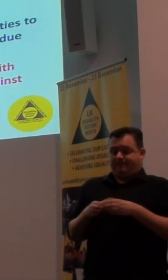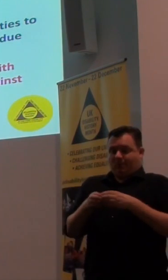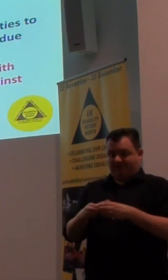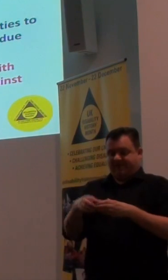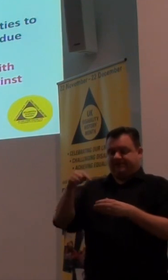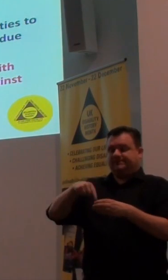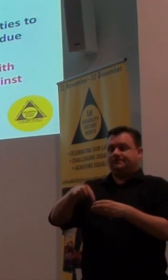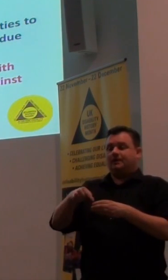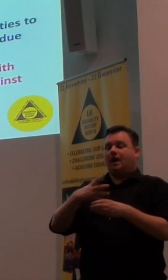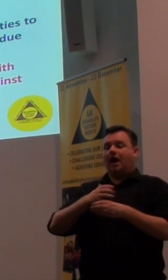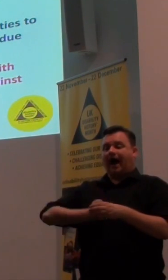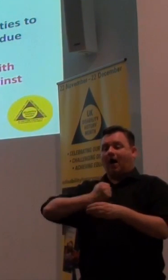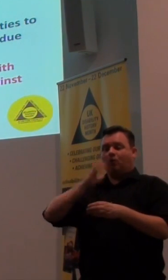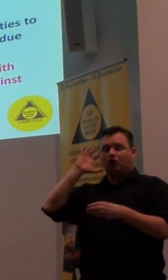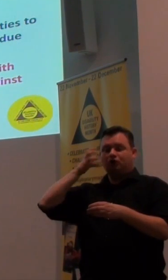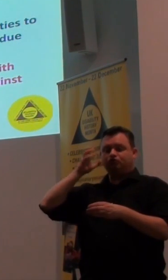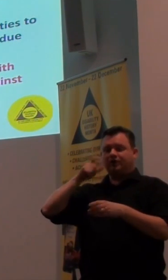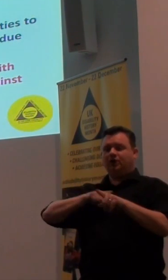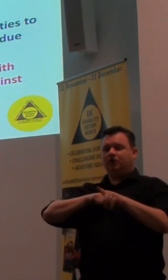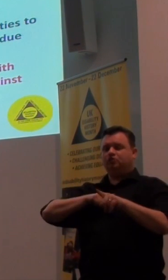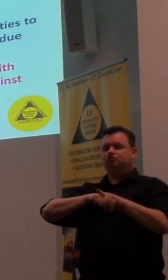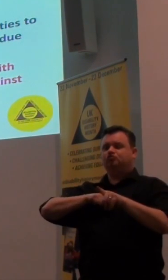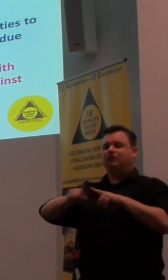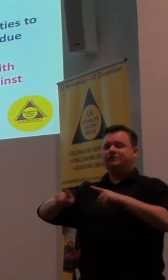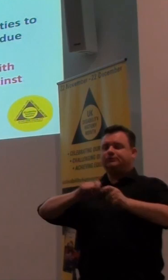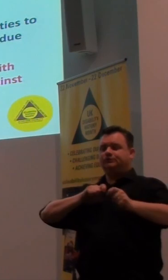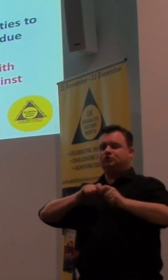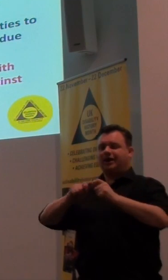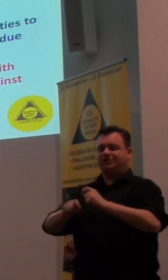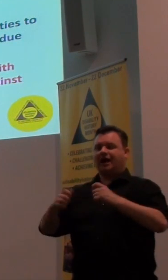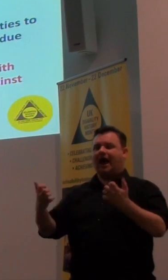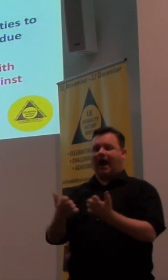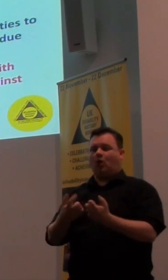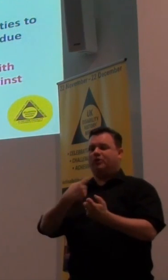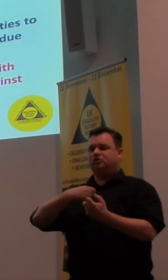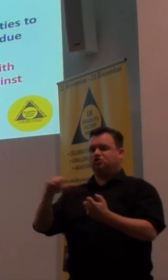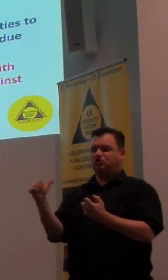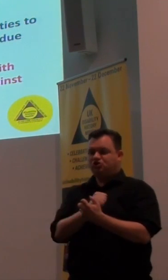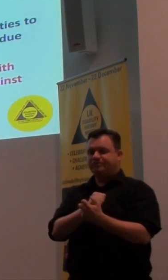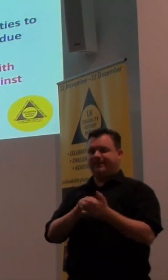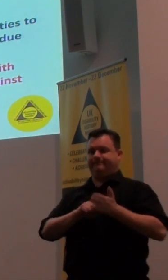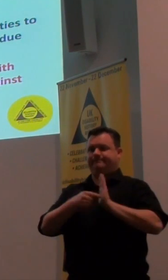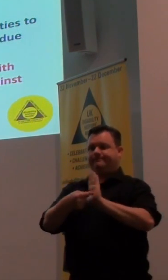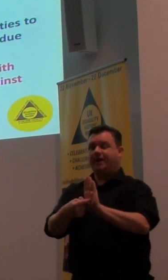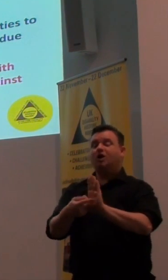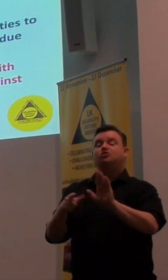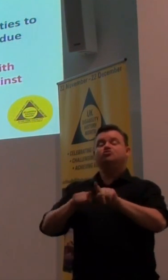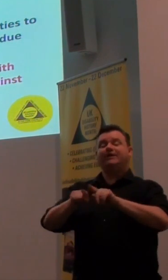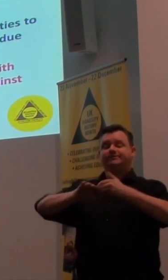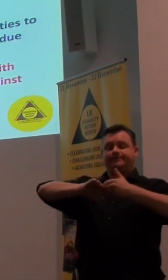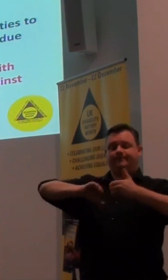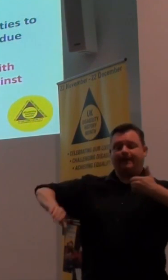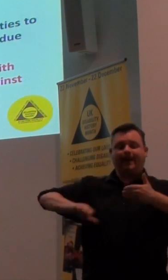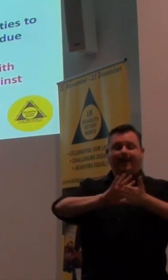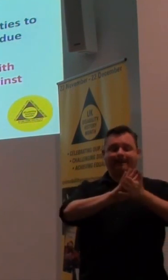country to try and re-postulate how we should be. And they began to distinguish between our impairment, which is our loss or